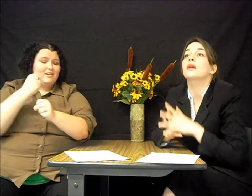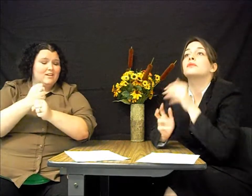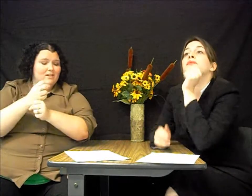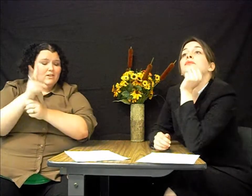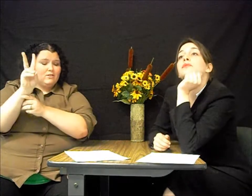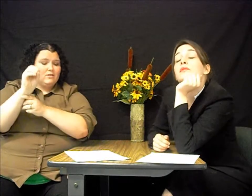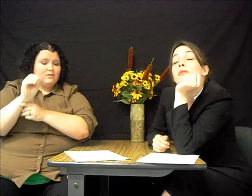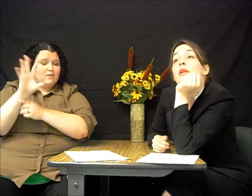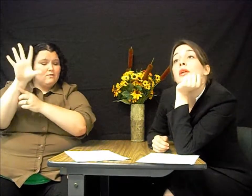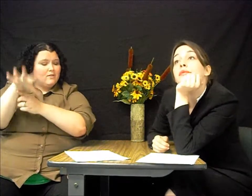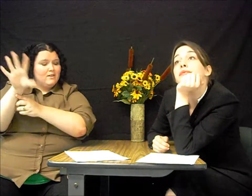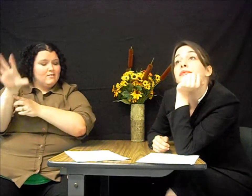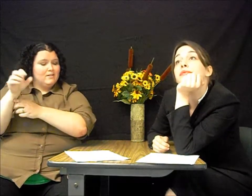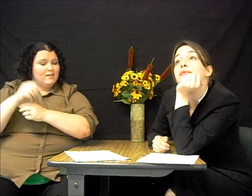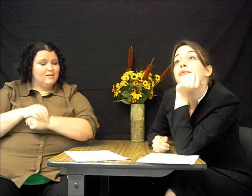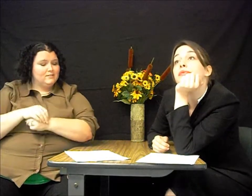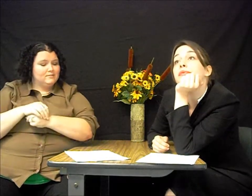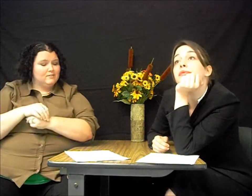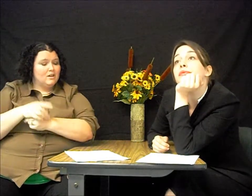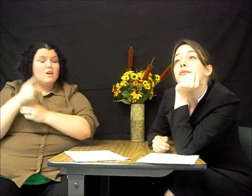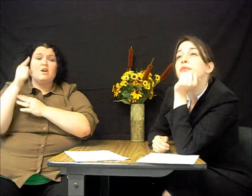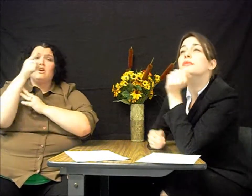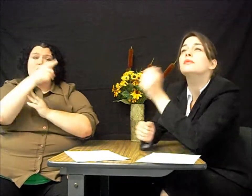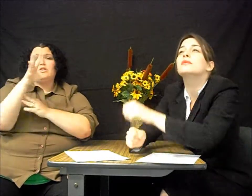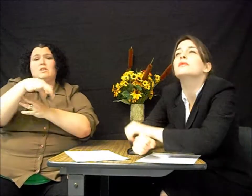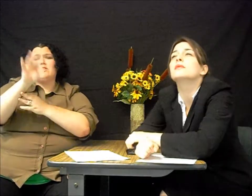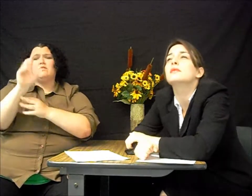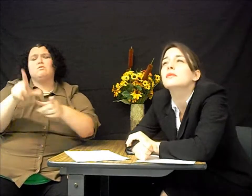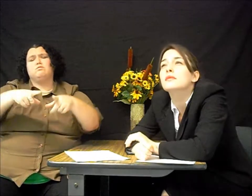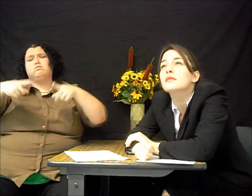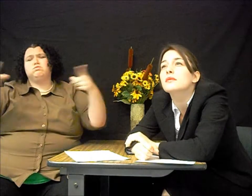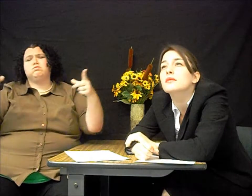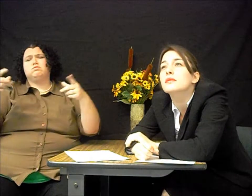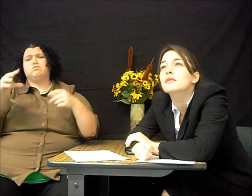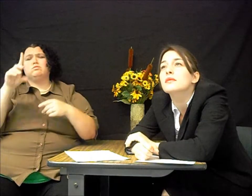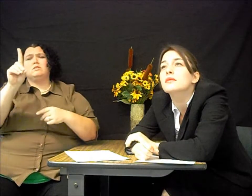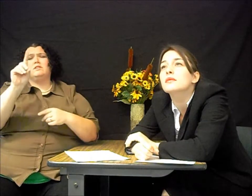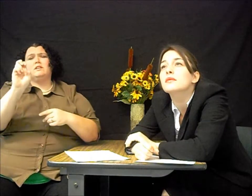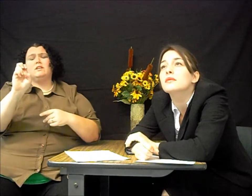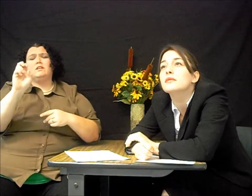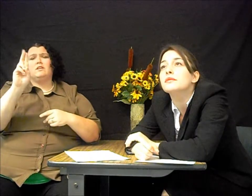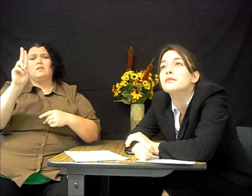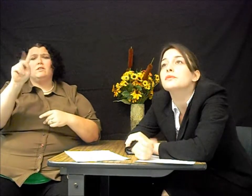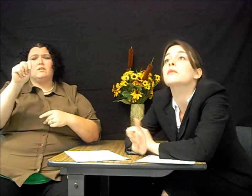2055. And discovered huge amounts of deuterium.